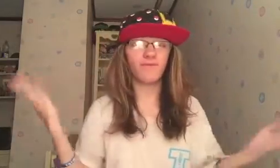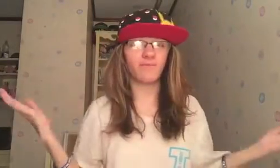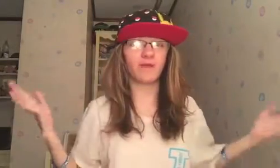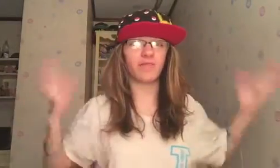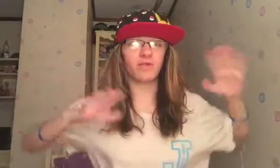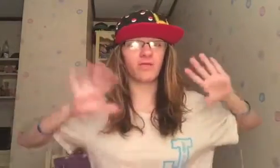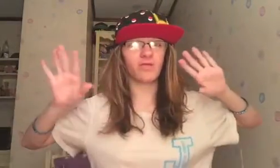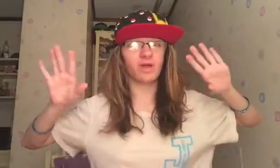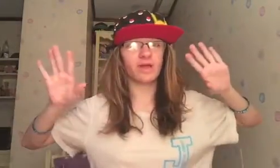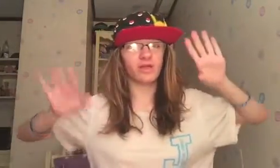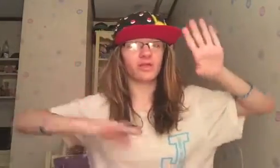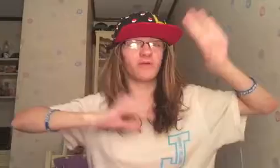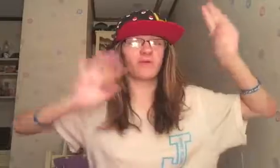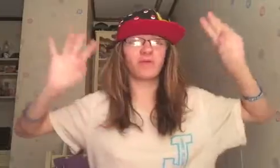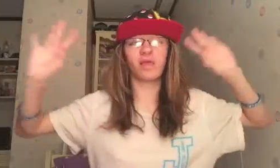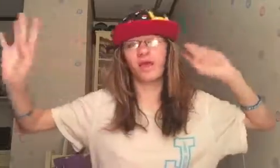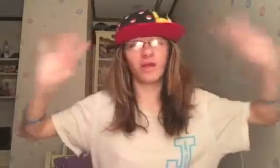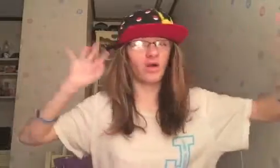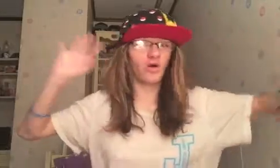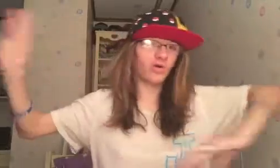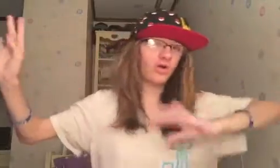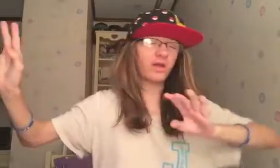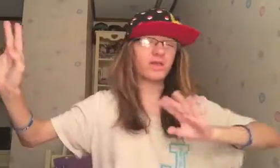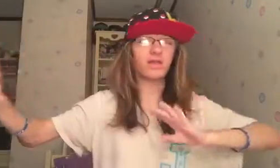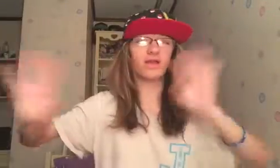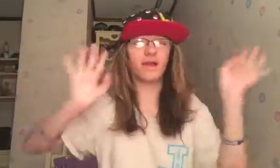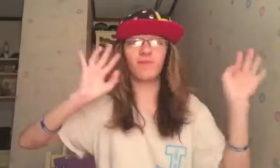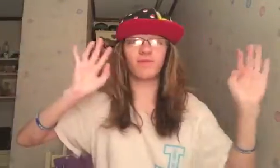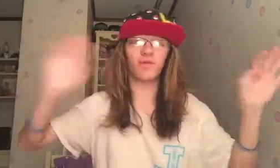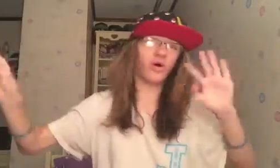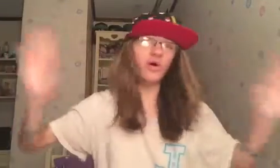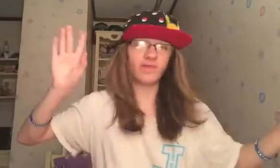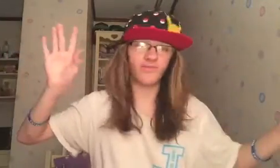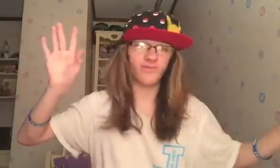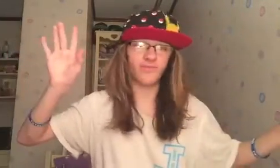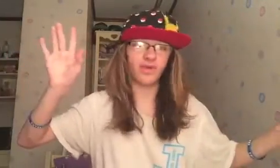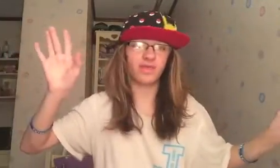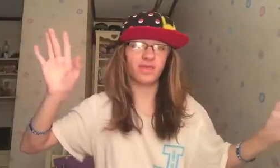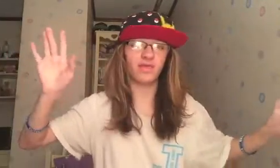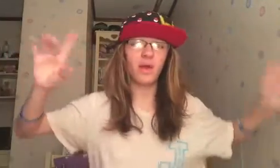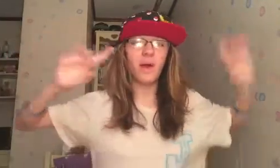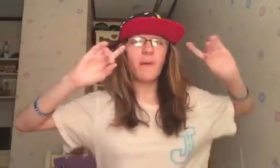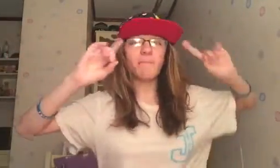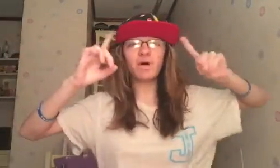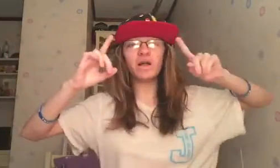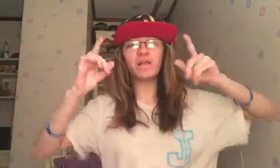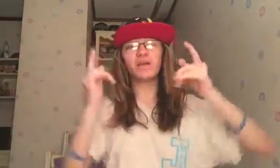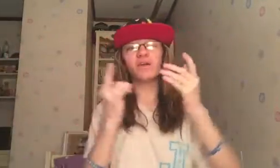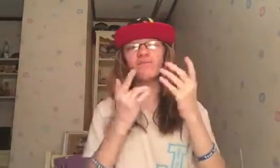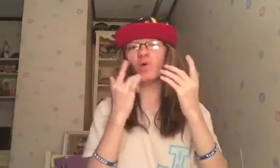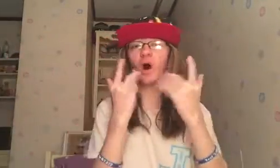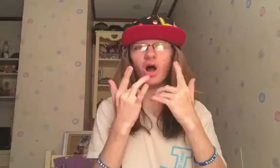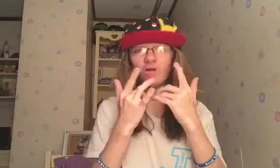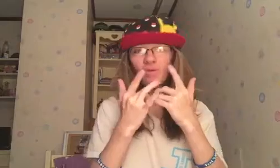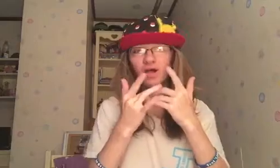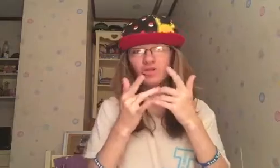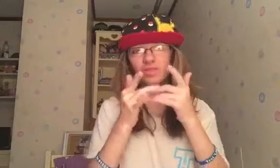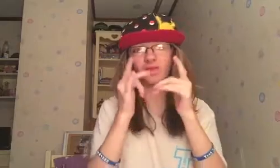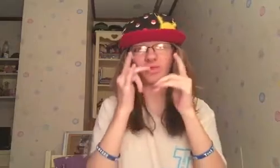filming a little late, so it's like all crazy times in all different places. But, if you are watching this